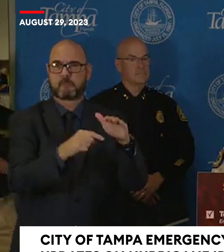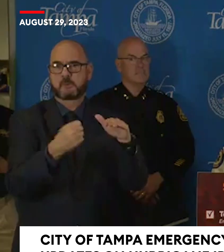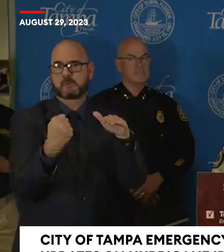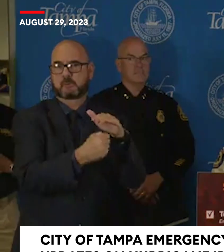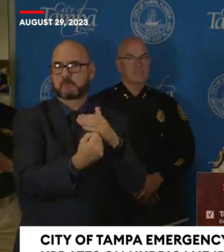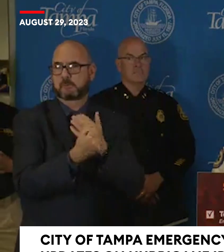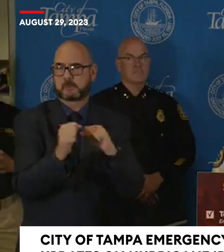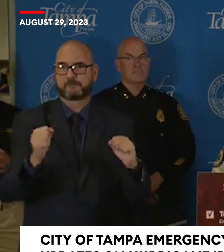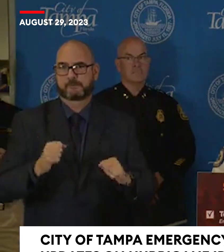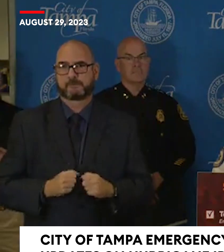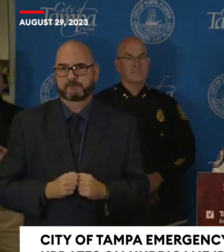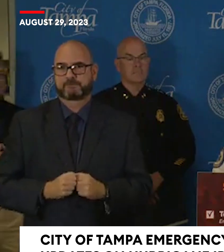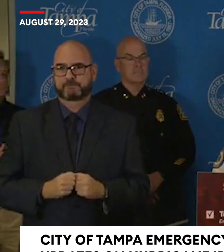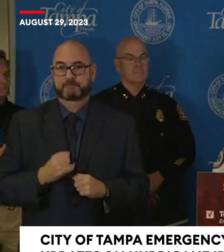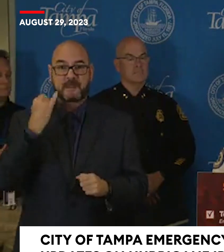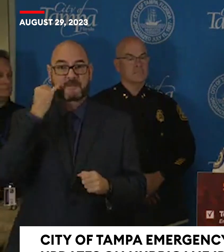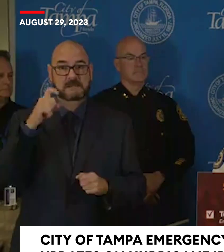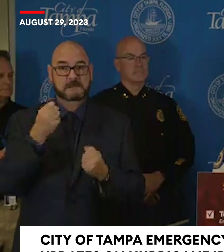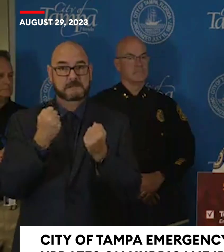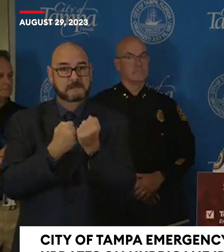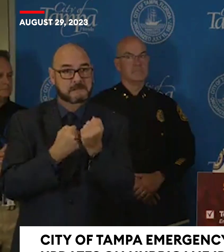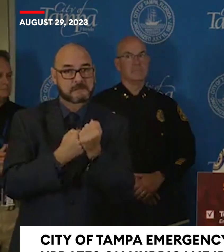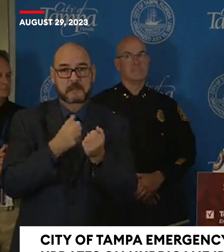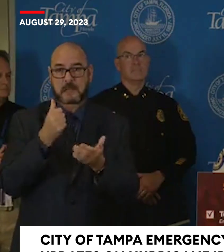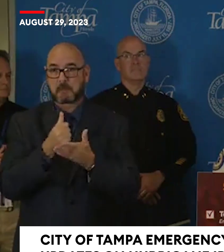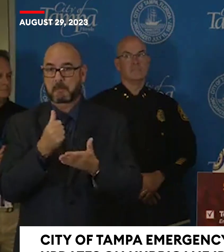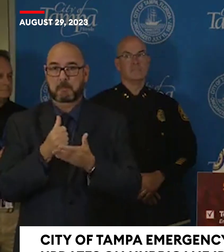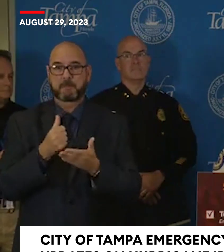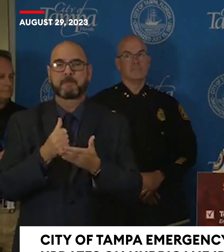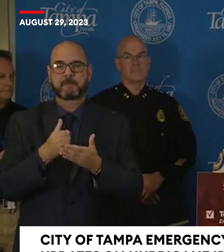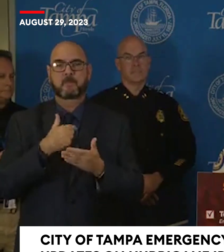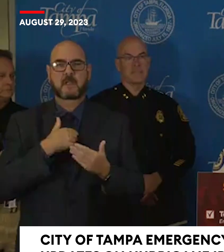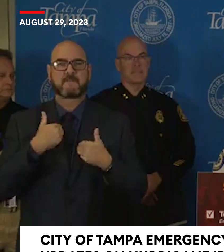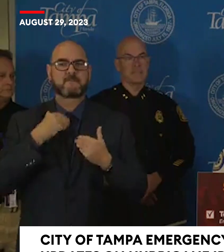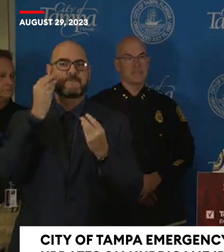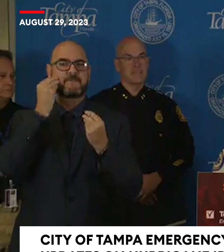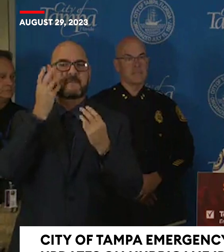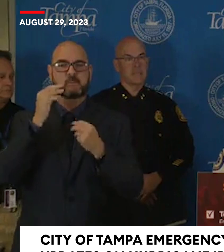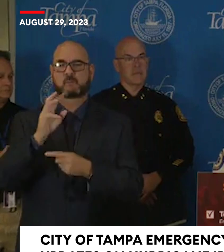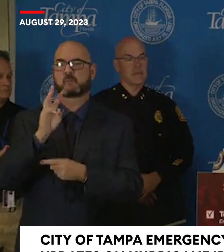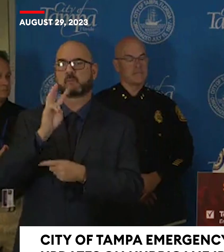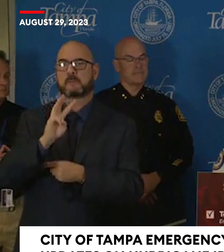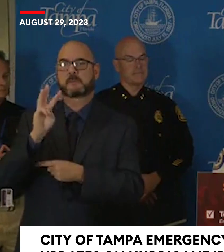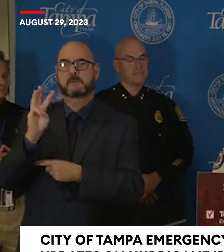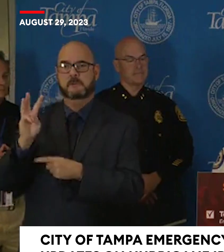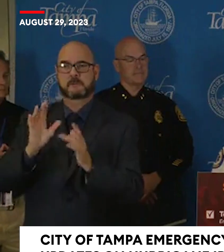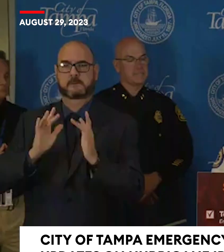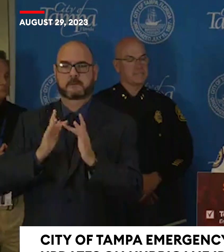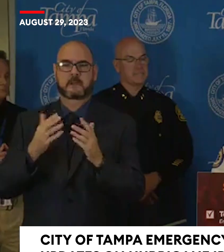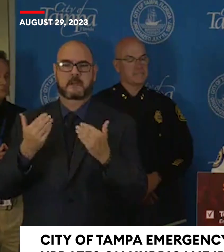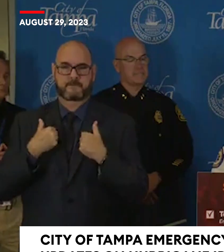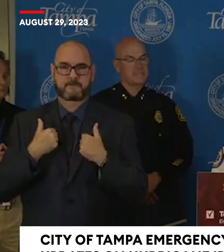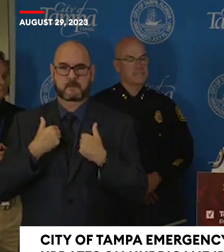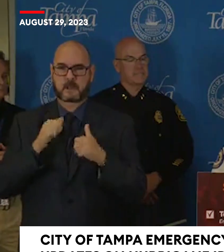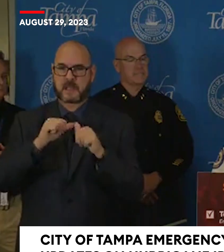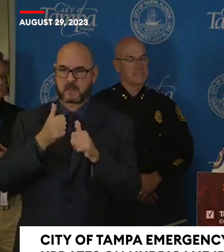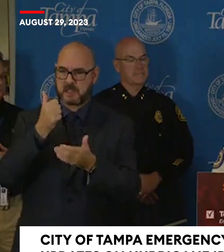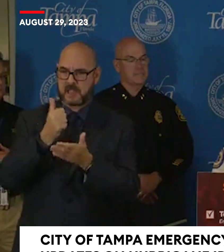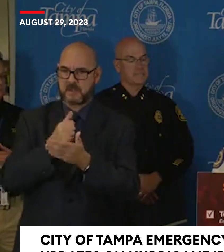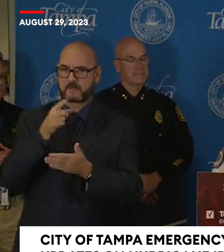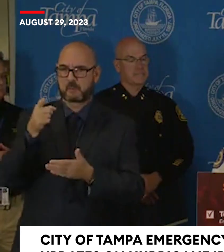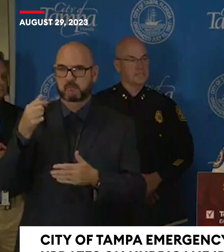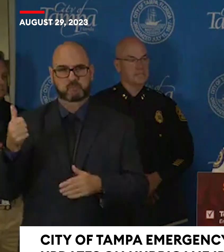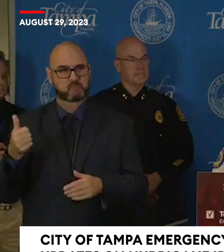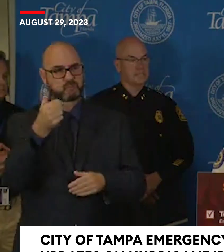assistance, information has been given out as well as on our website to assist you to get to those shelters. If you choose to stay